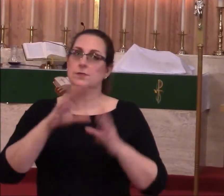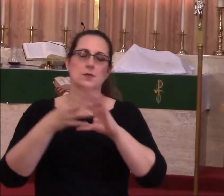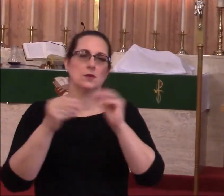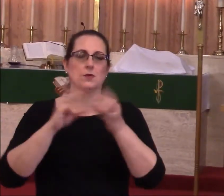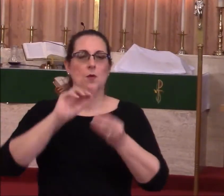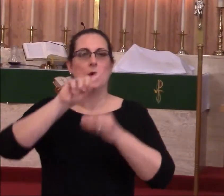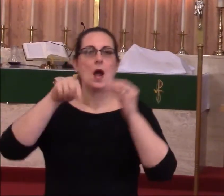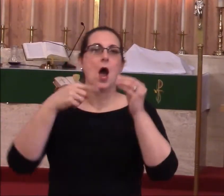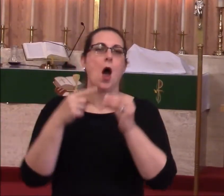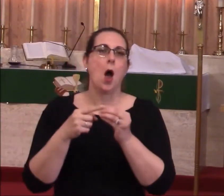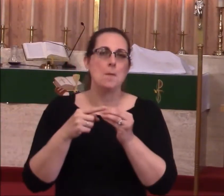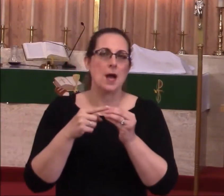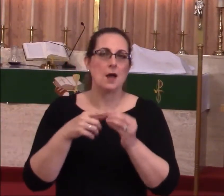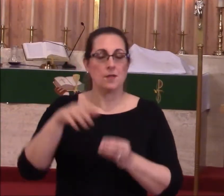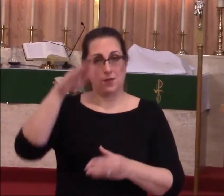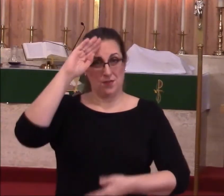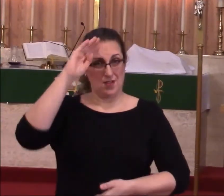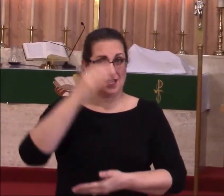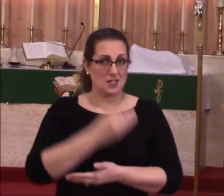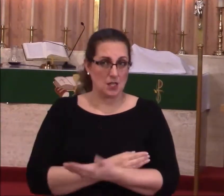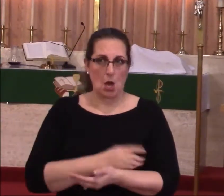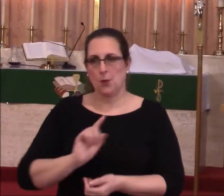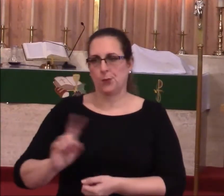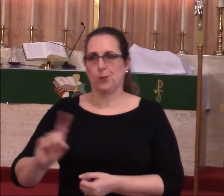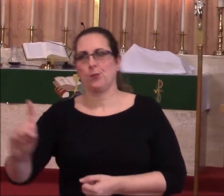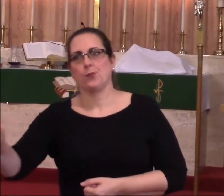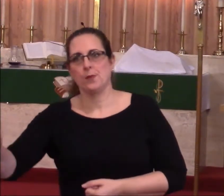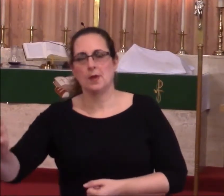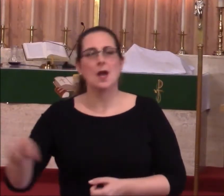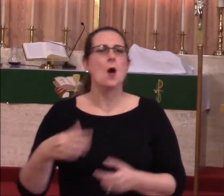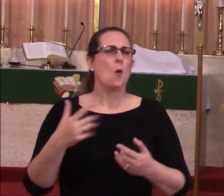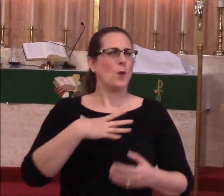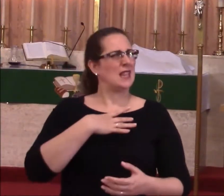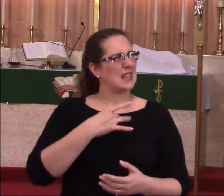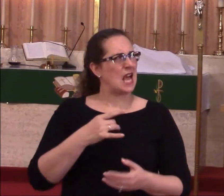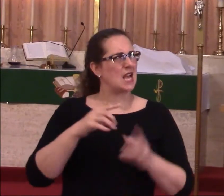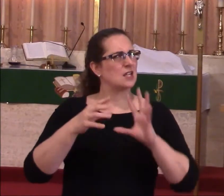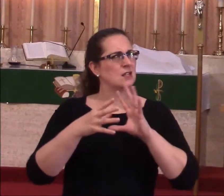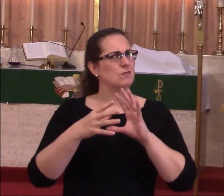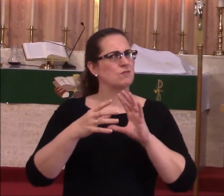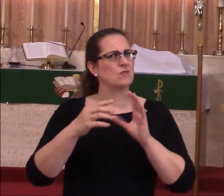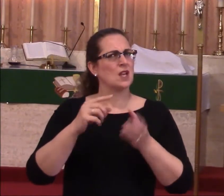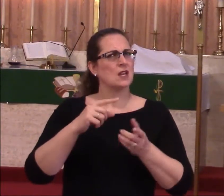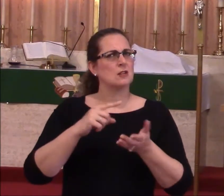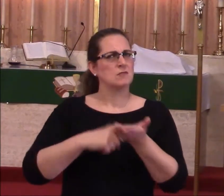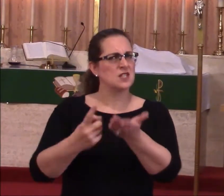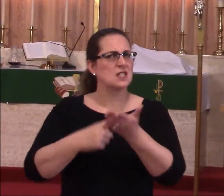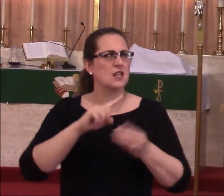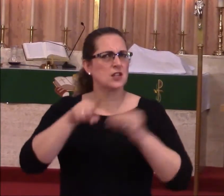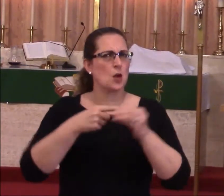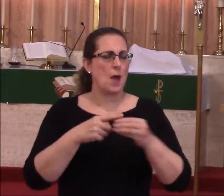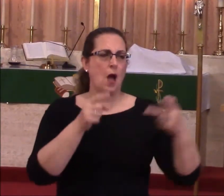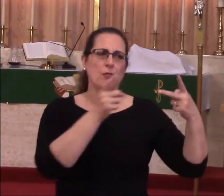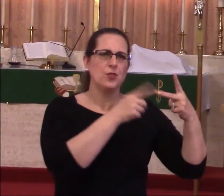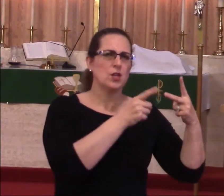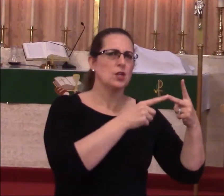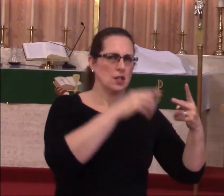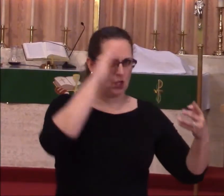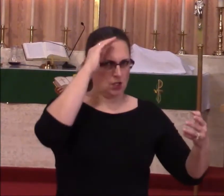And we always call it the prodigal son because we like talking about the younger one. And he is a big aspect in it, but really,